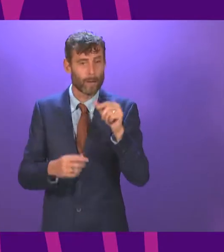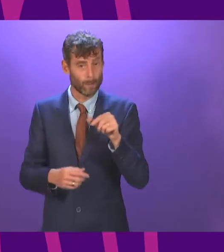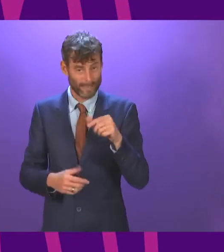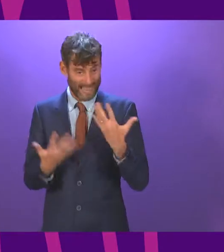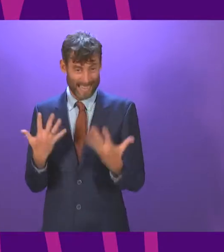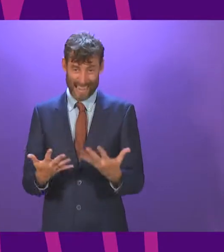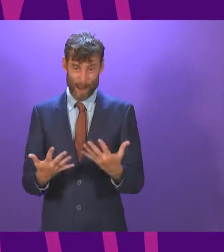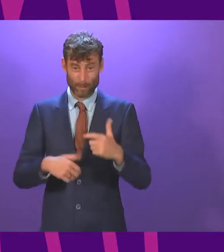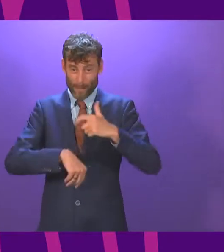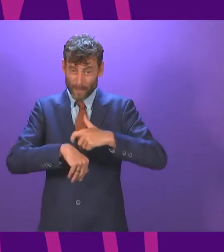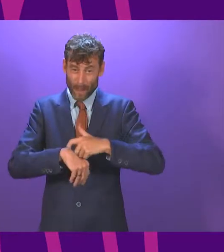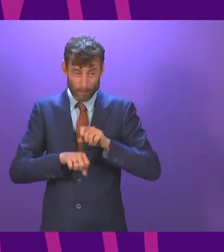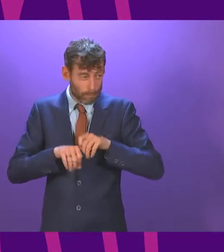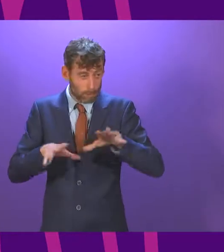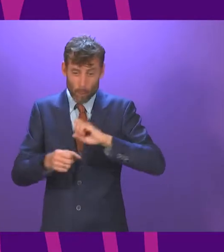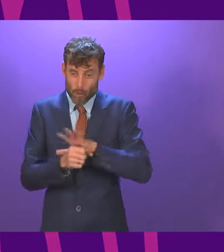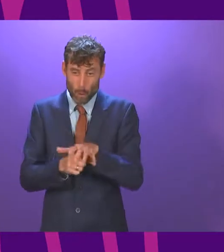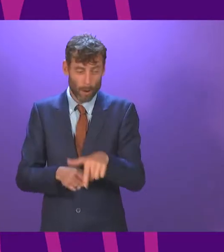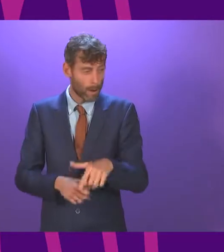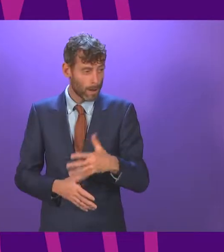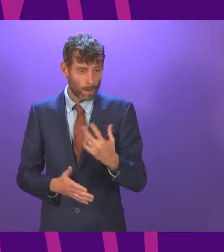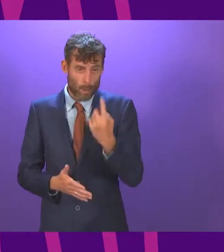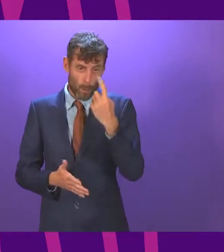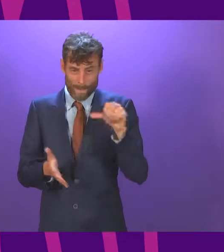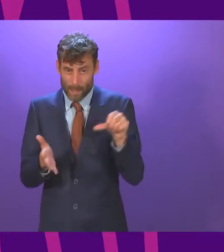challenging periods in our country's history. President and Officer.